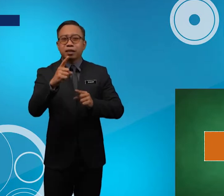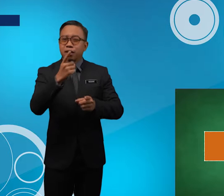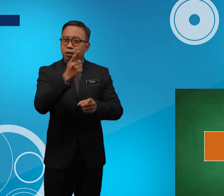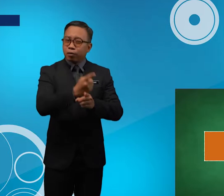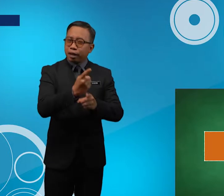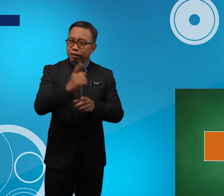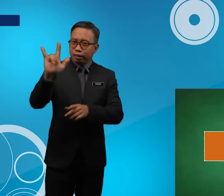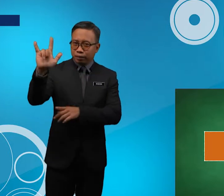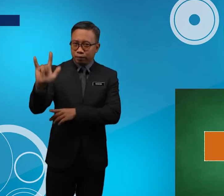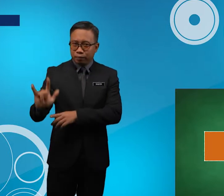Correctly